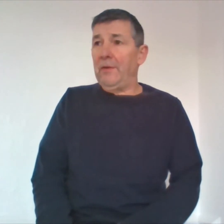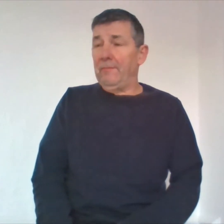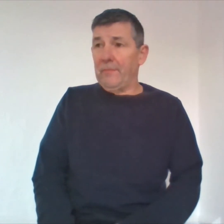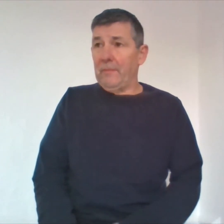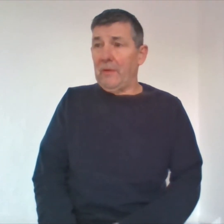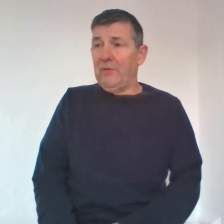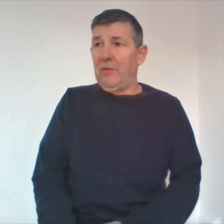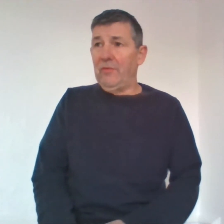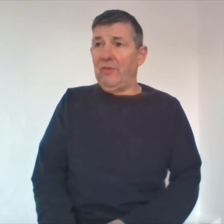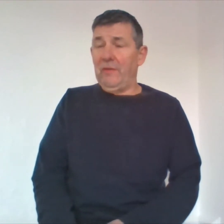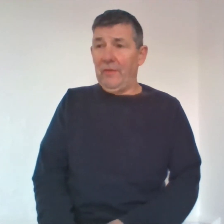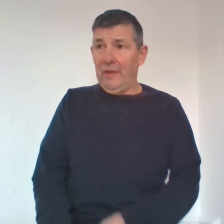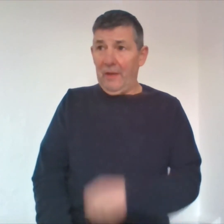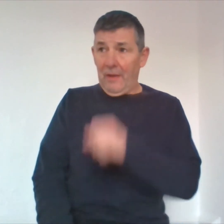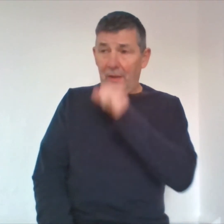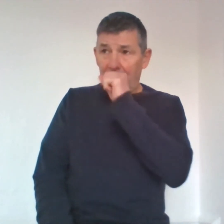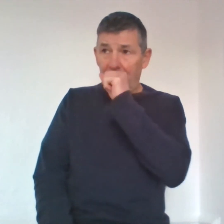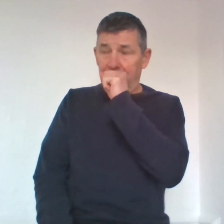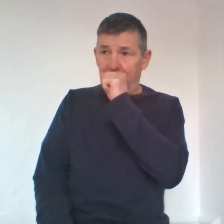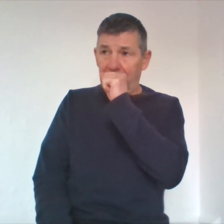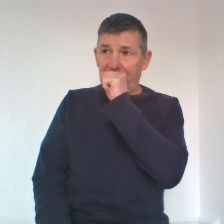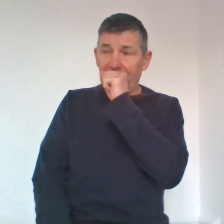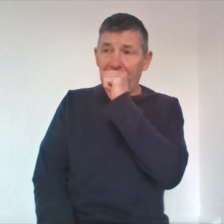and she received a certificate